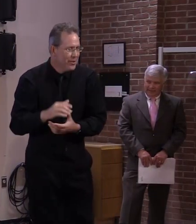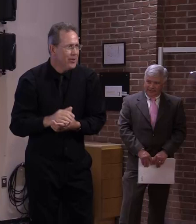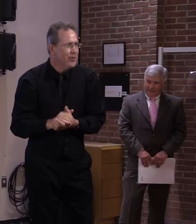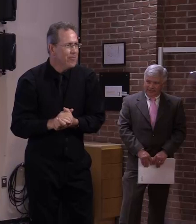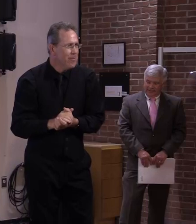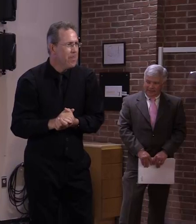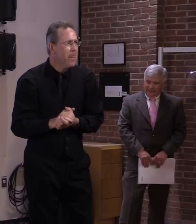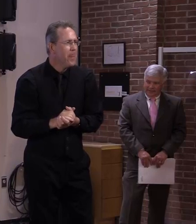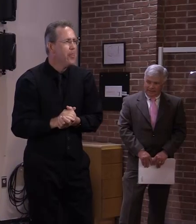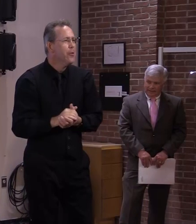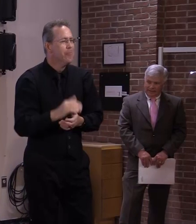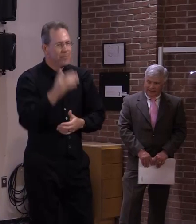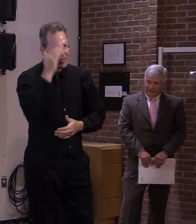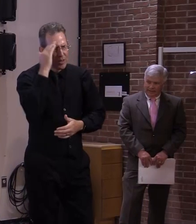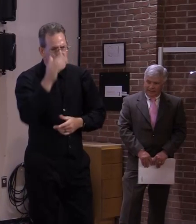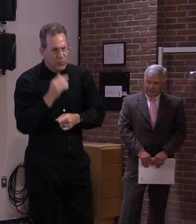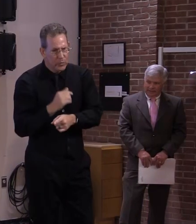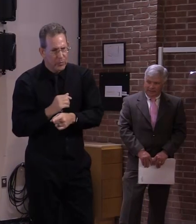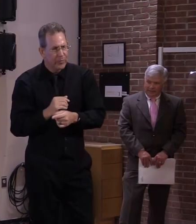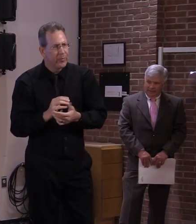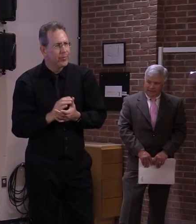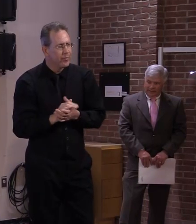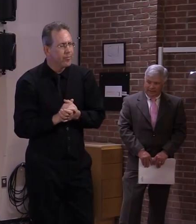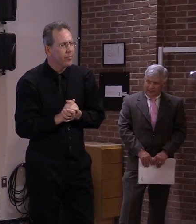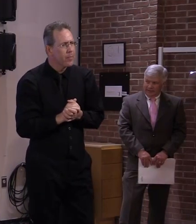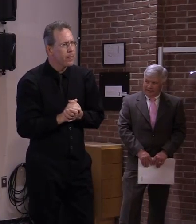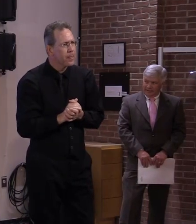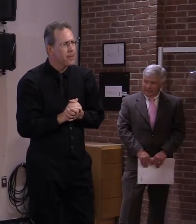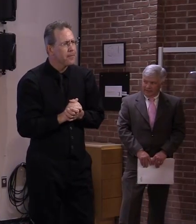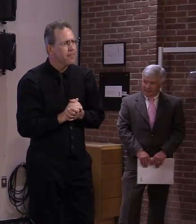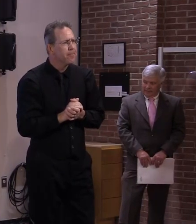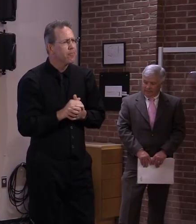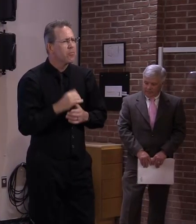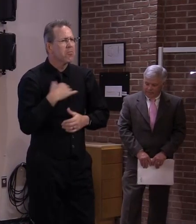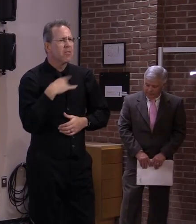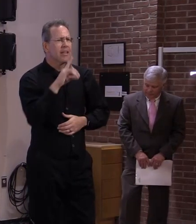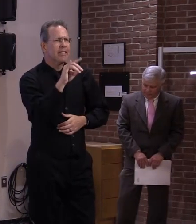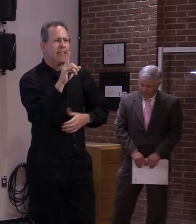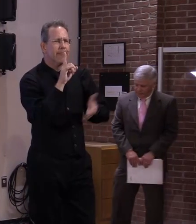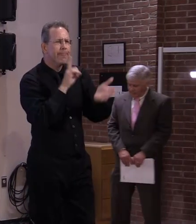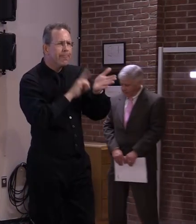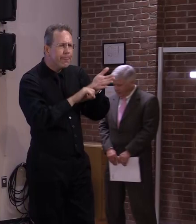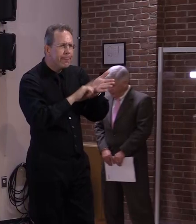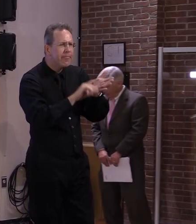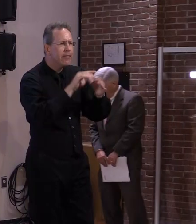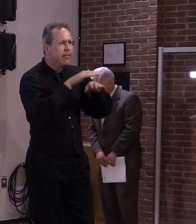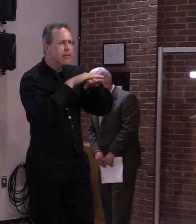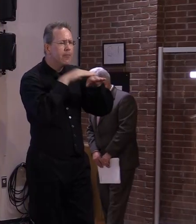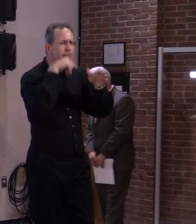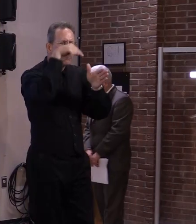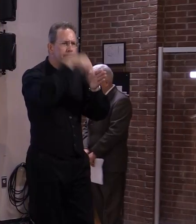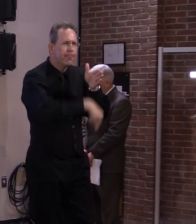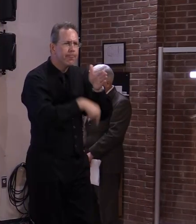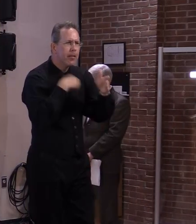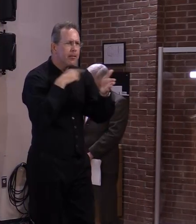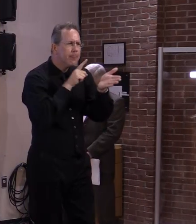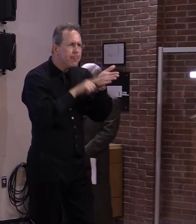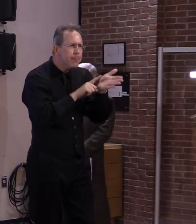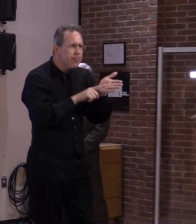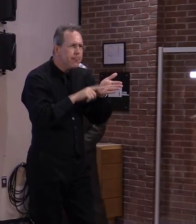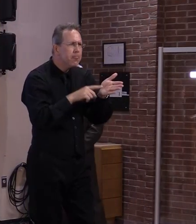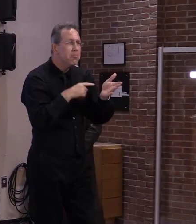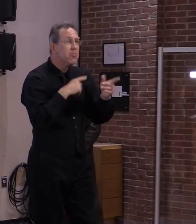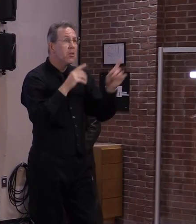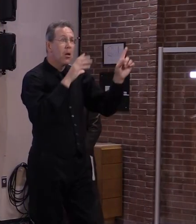guy i am we've researched this a little bit um in terms of whether an employer can fire someone um for not being